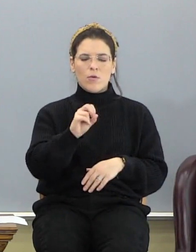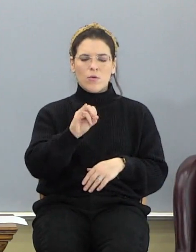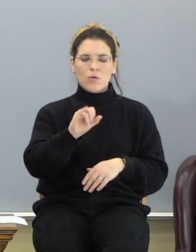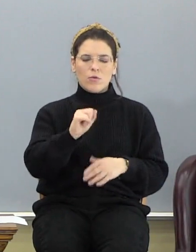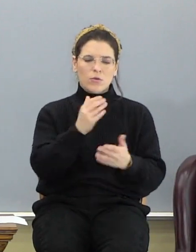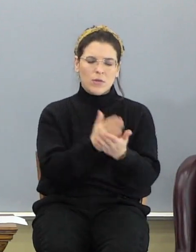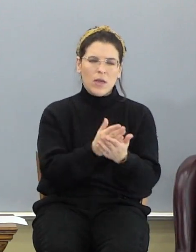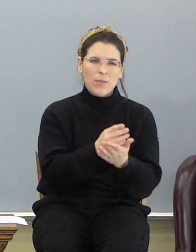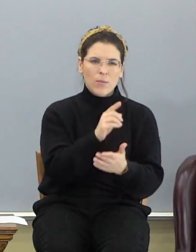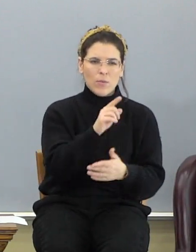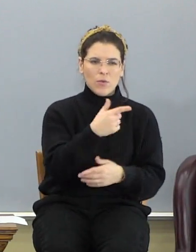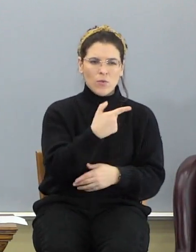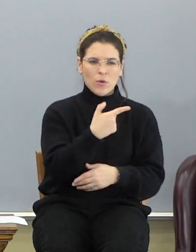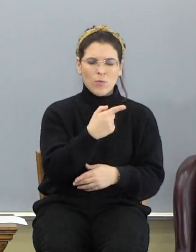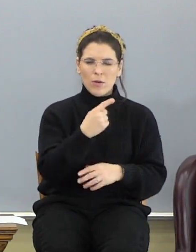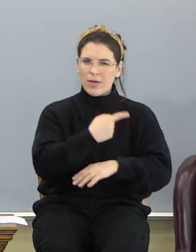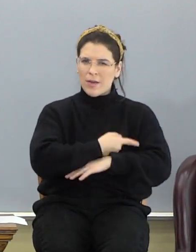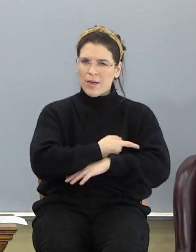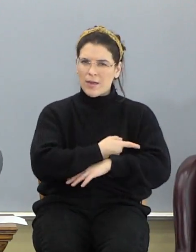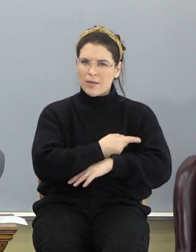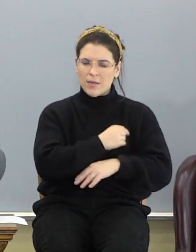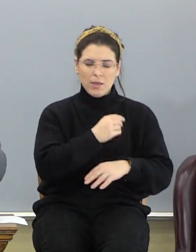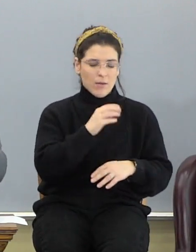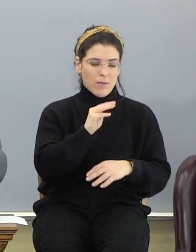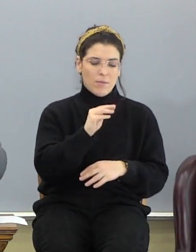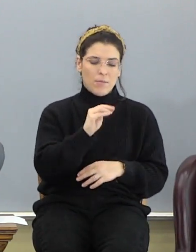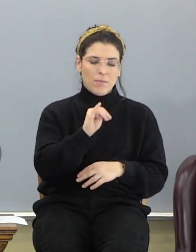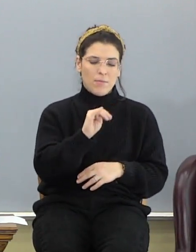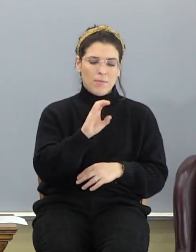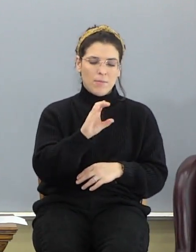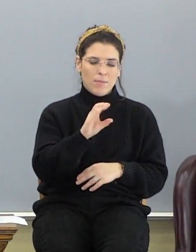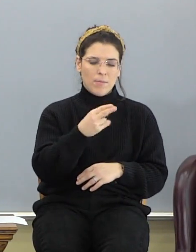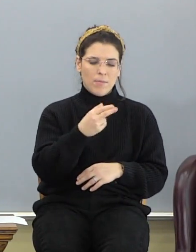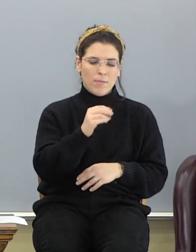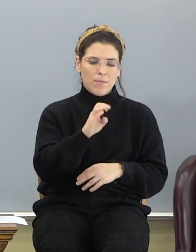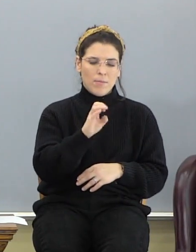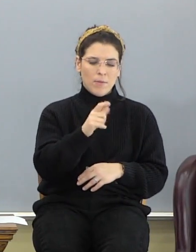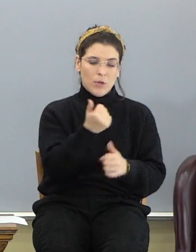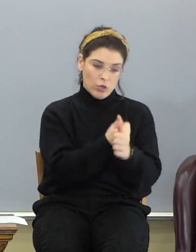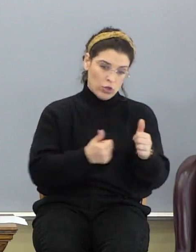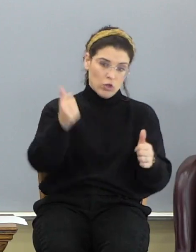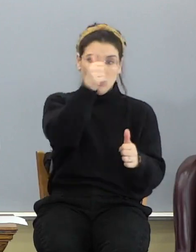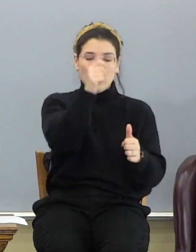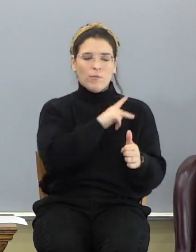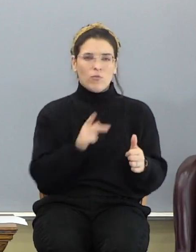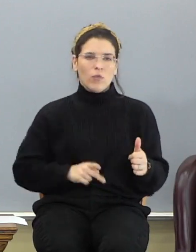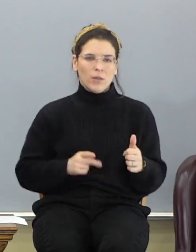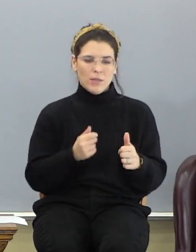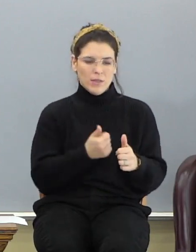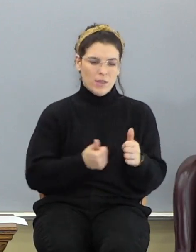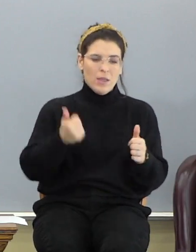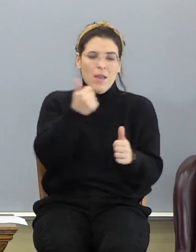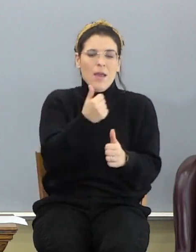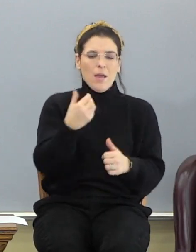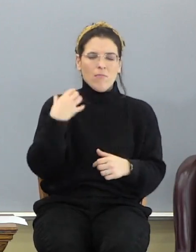in 20 days. And lo, Michael, one of the chief princes, now Michael is the head of the armies of God.